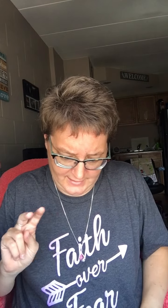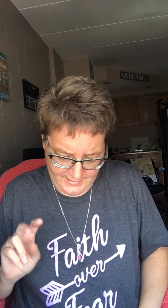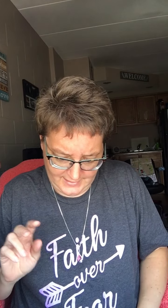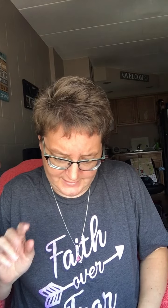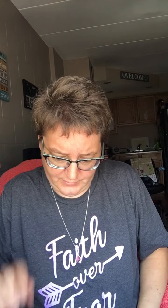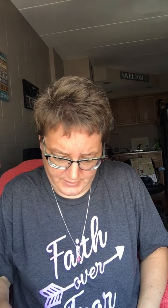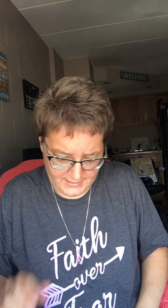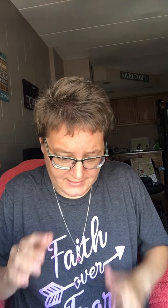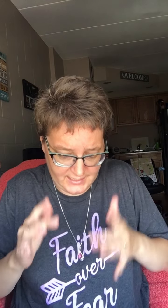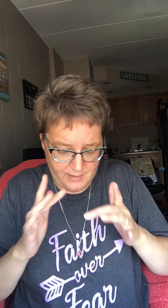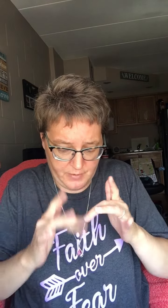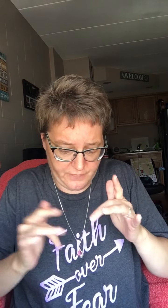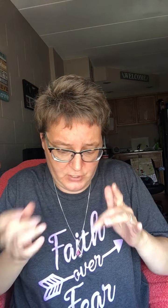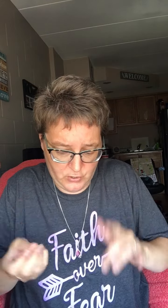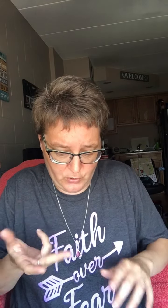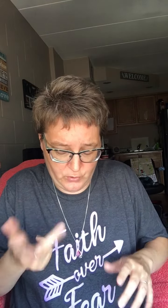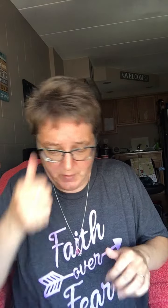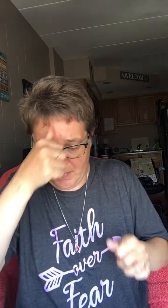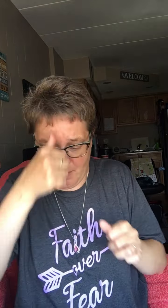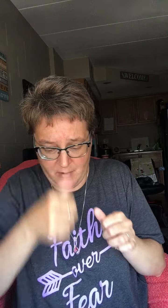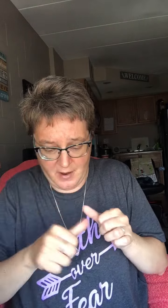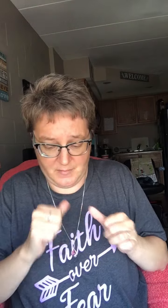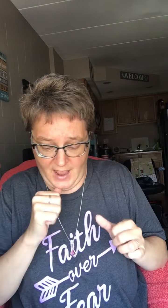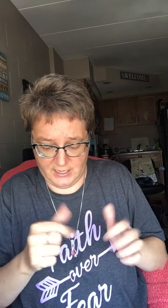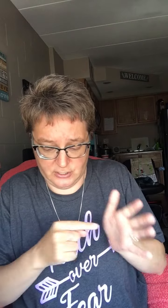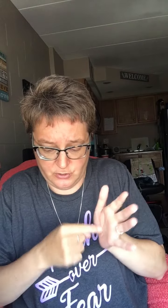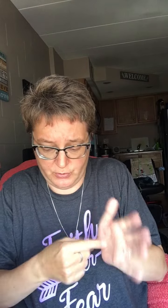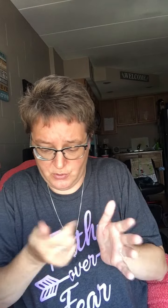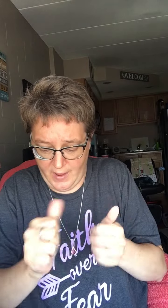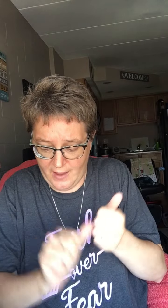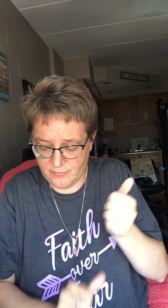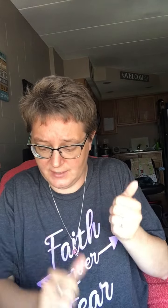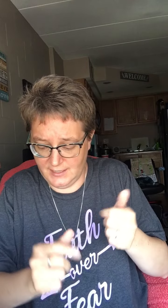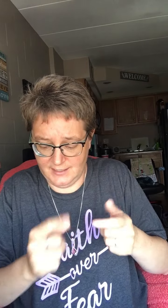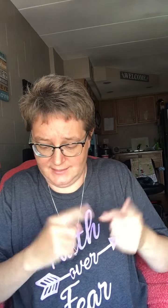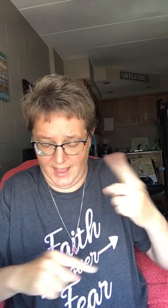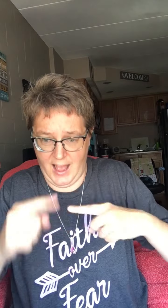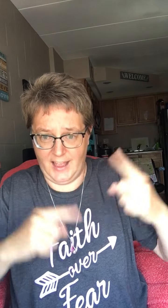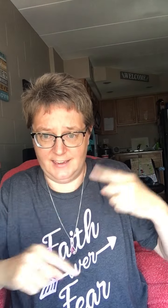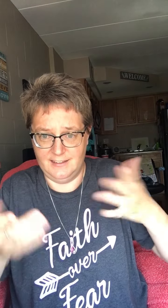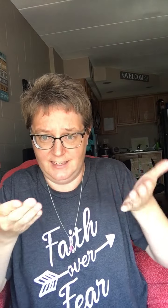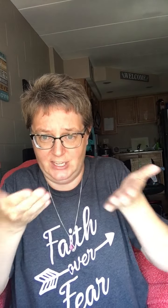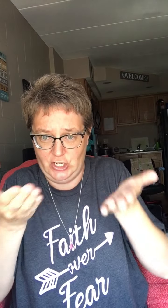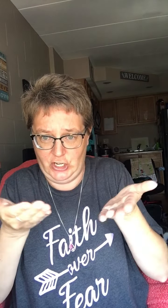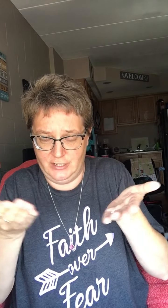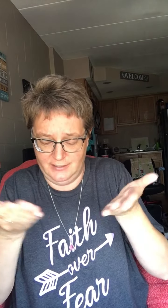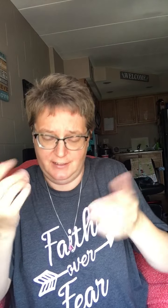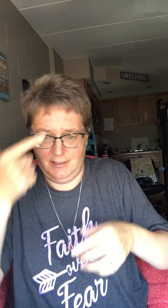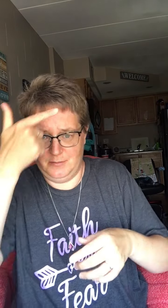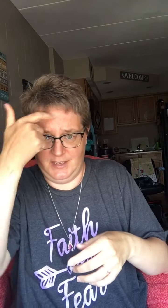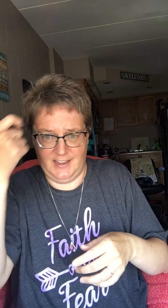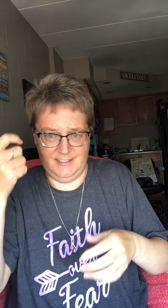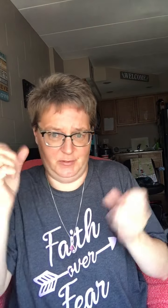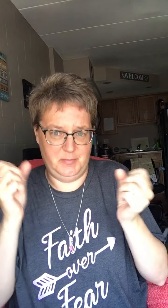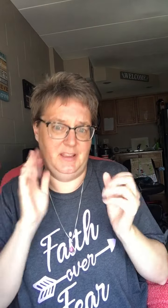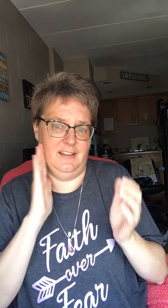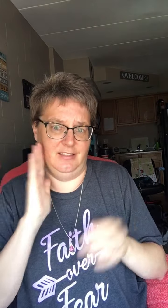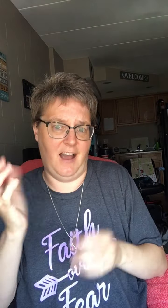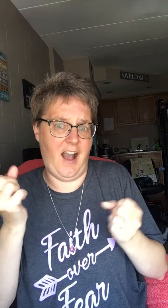Let's see. We're going to skip a few. Remember, I'm not going to show you every sign here because it would be a lot.